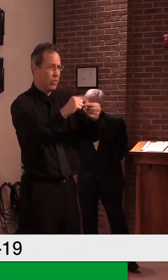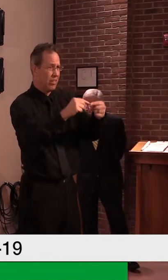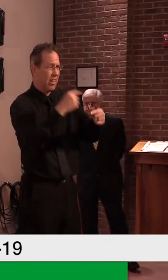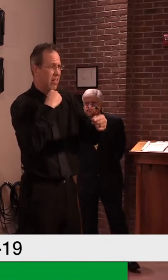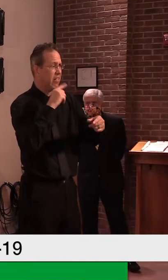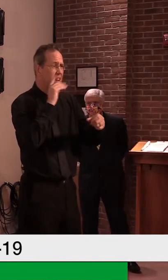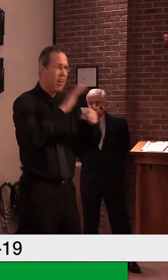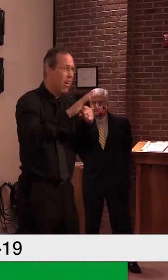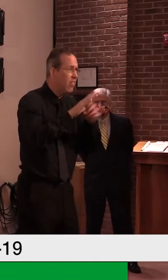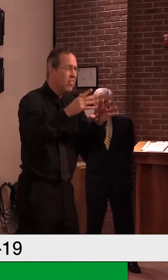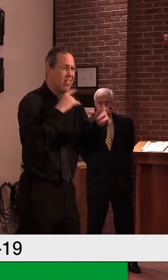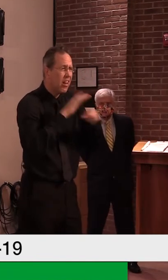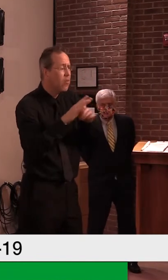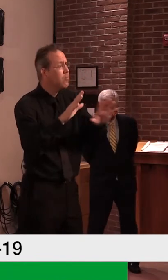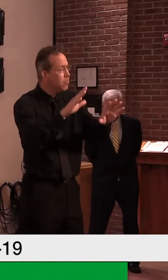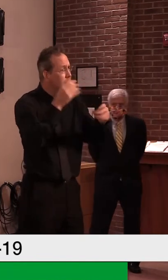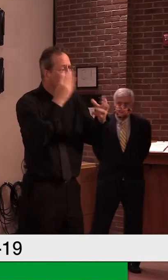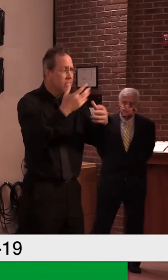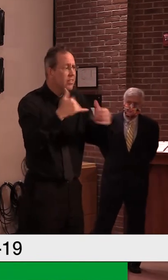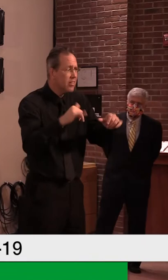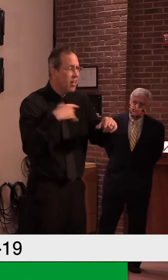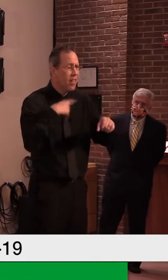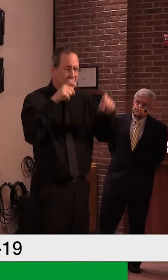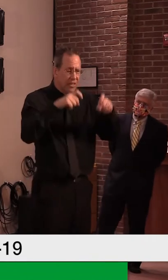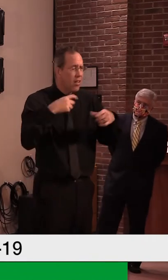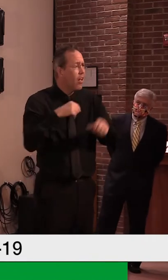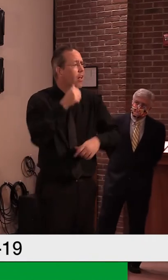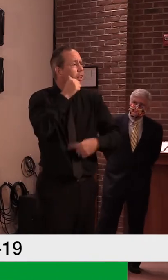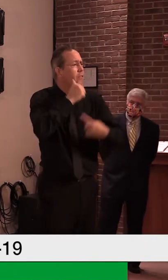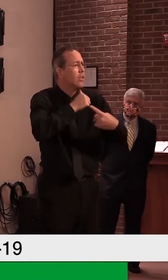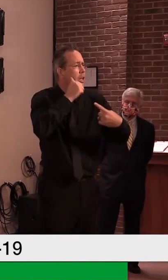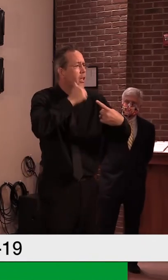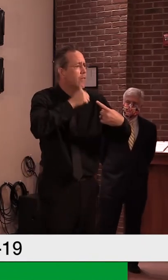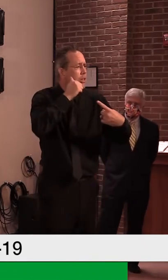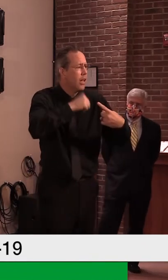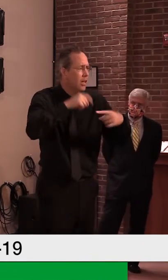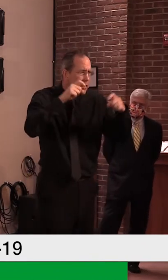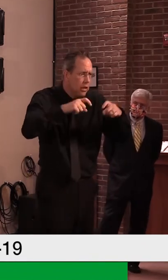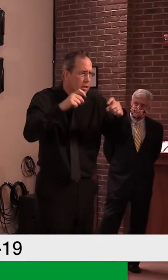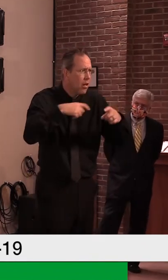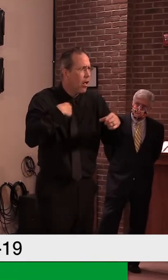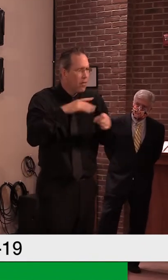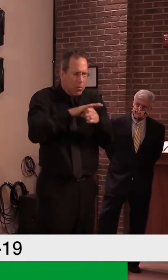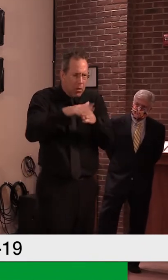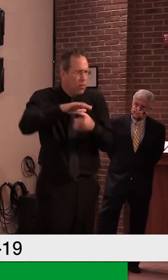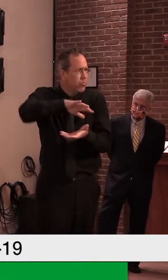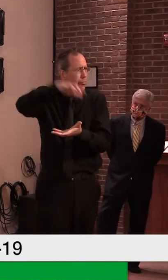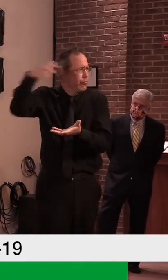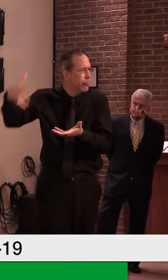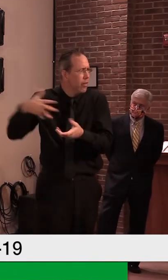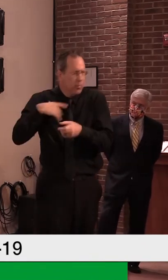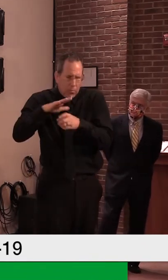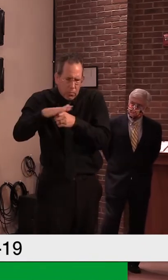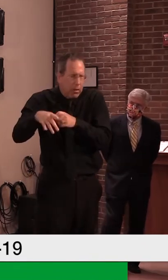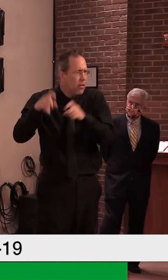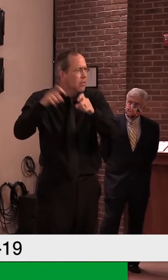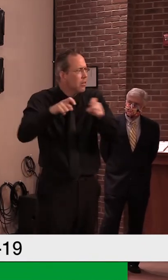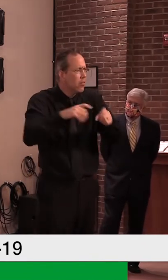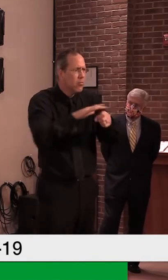and that has been very consistent, and we still have the capacity to do that, as the governor said, for the next month or two as well.